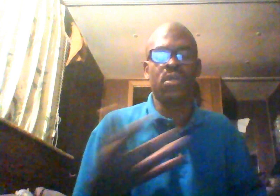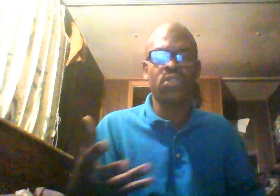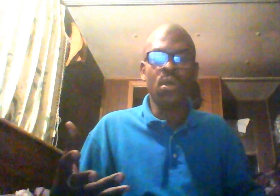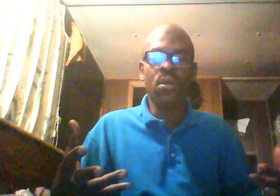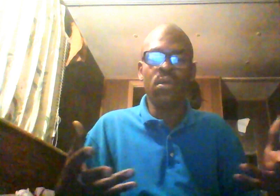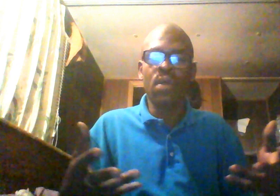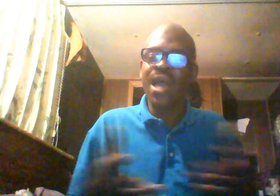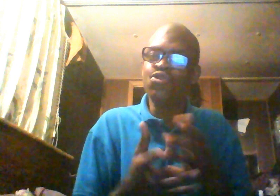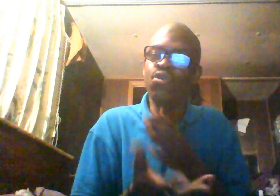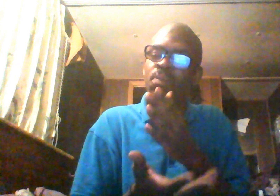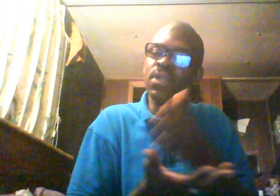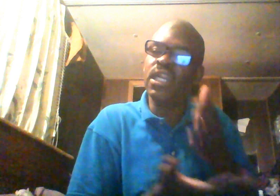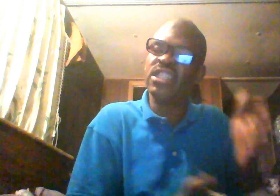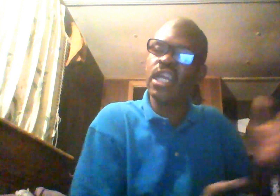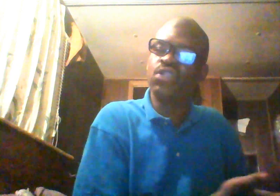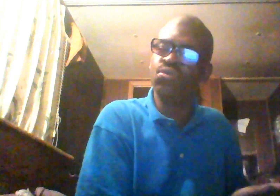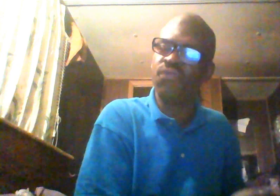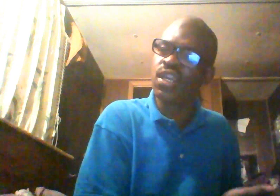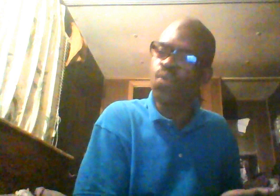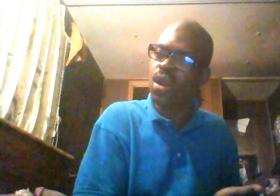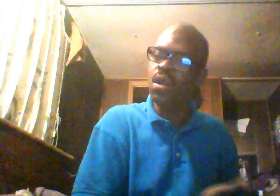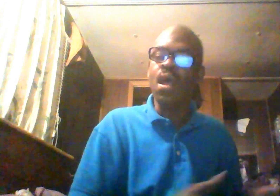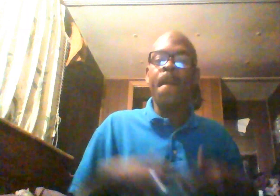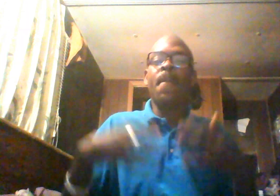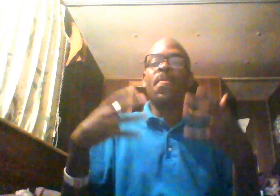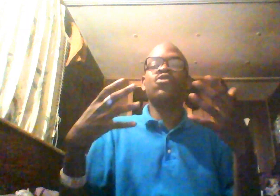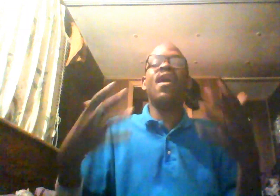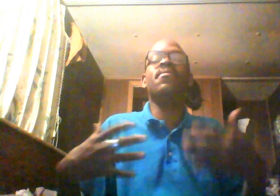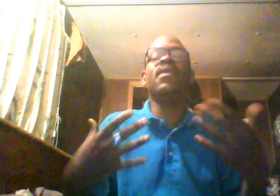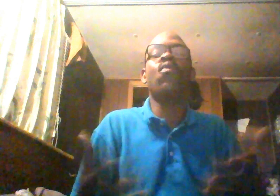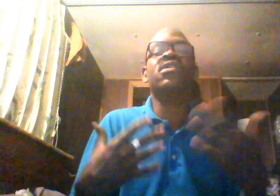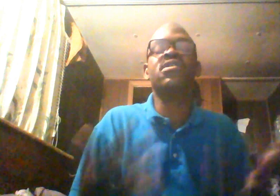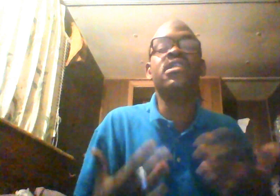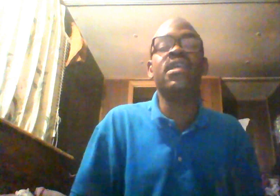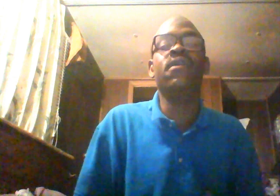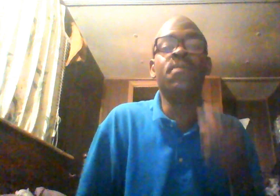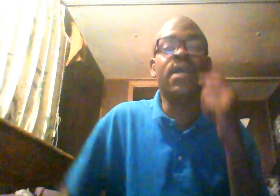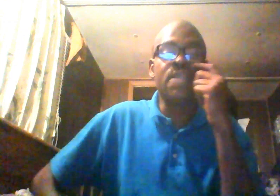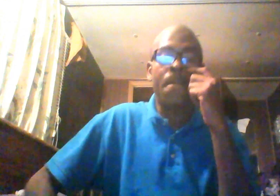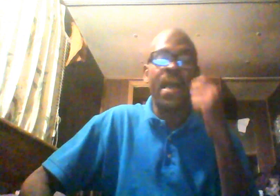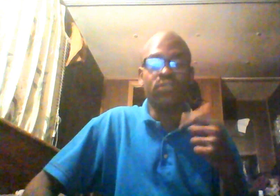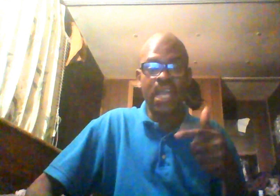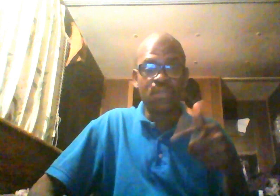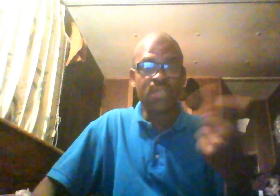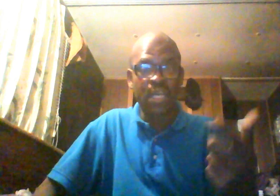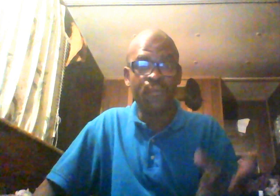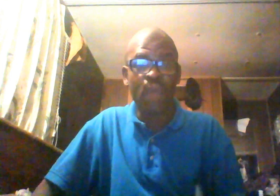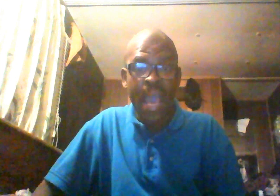such. You completely changed who the fuck you were? So, everybody wanted to see this interview. Because, Michael Jackson was the interview to have.